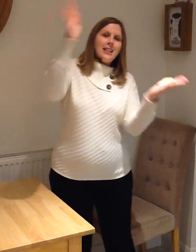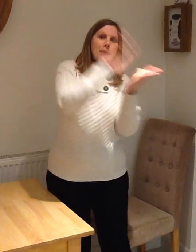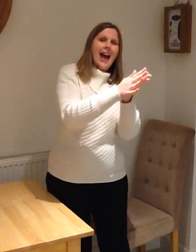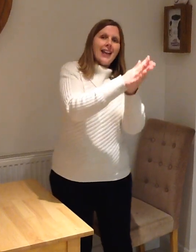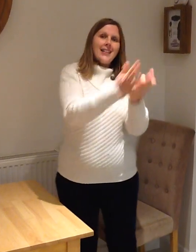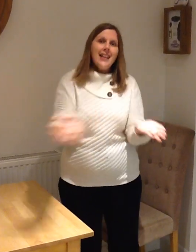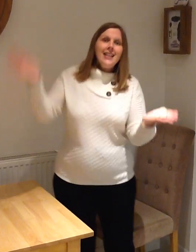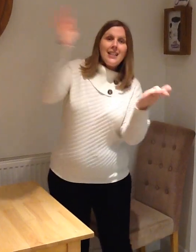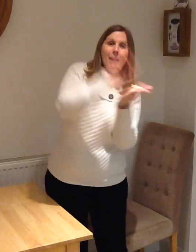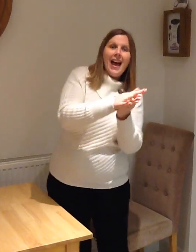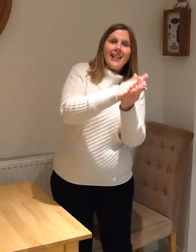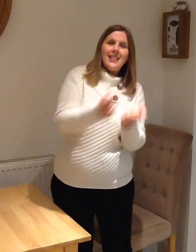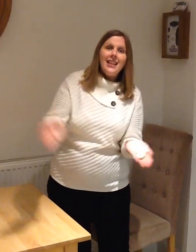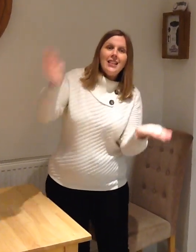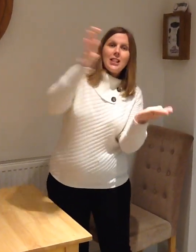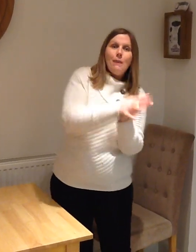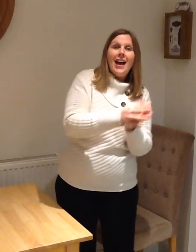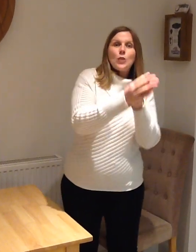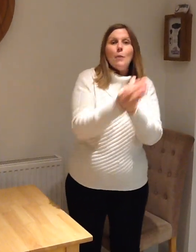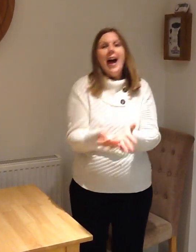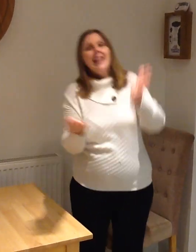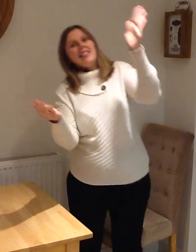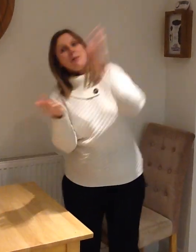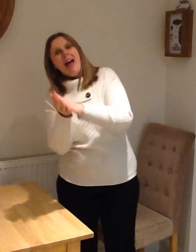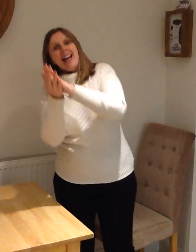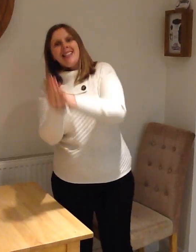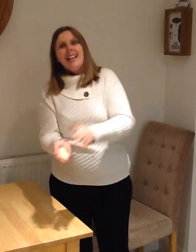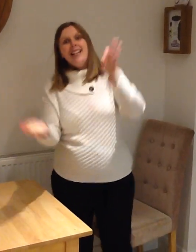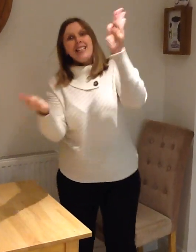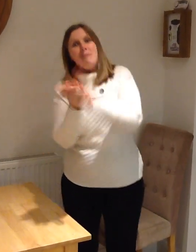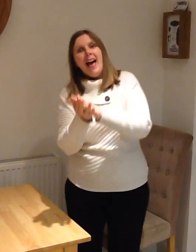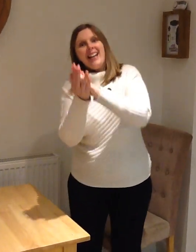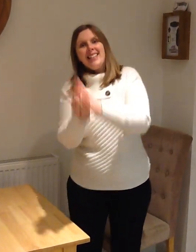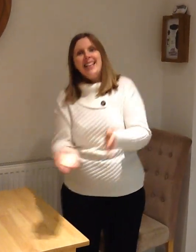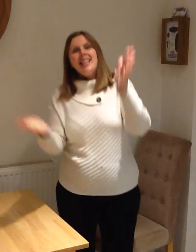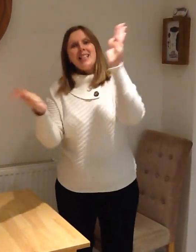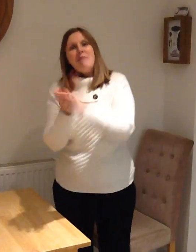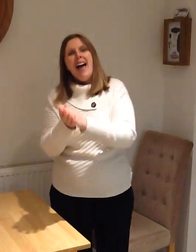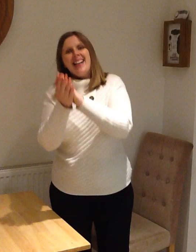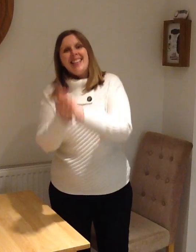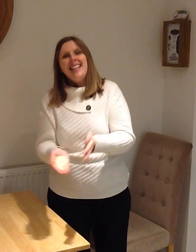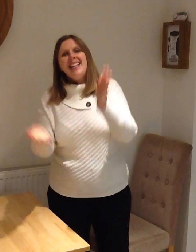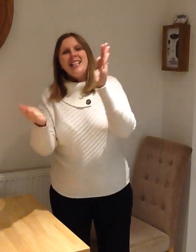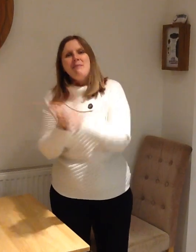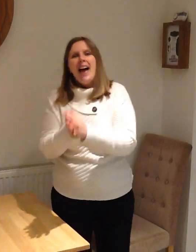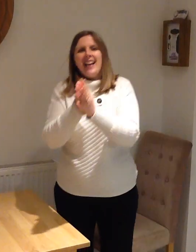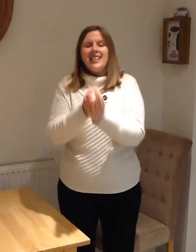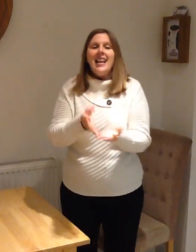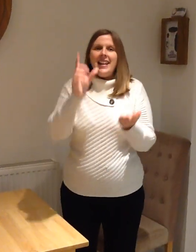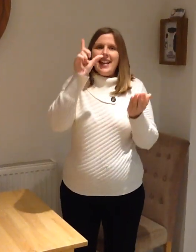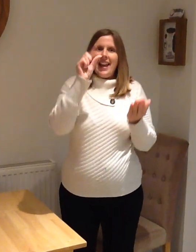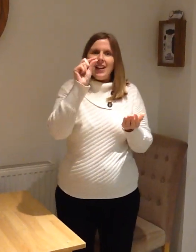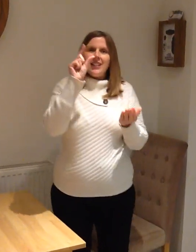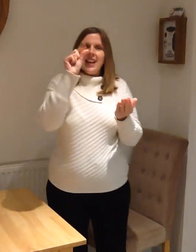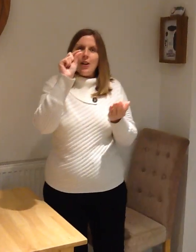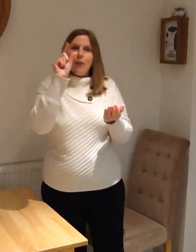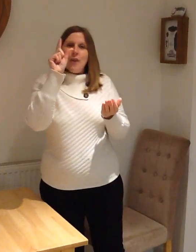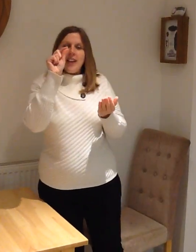flap, flap, flap, swap hands. Flap, flap, flap, flap. Now you're going to get your finger